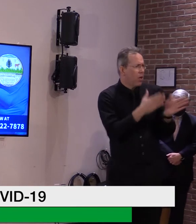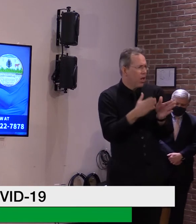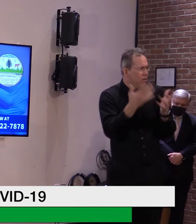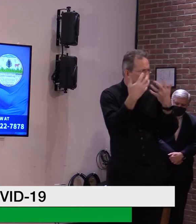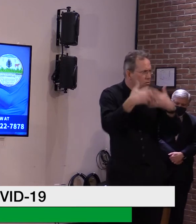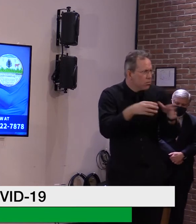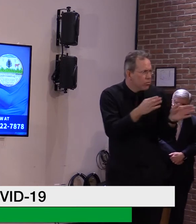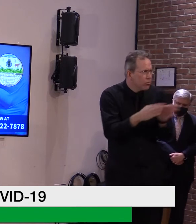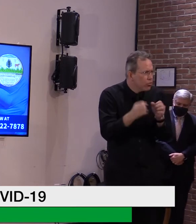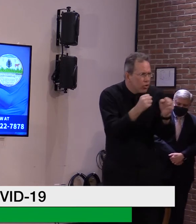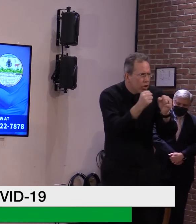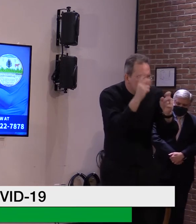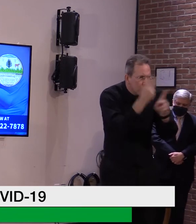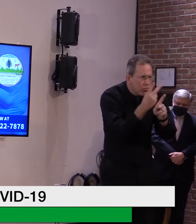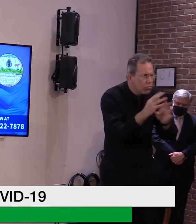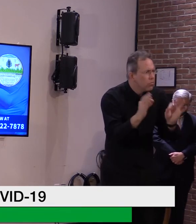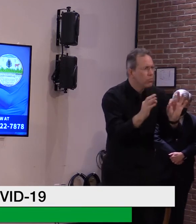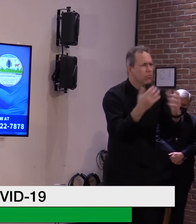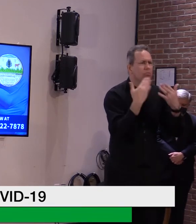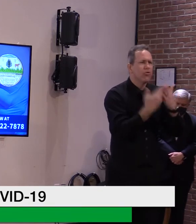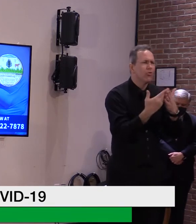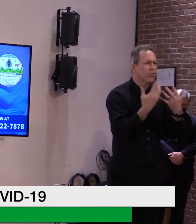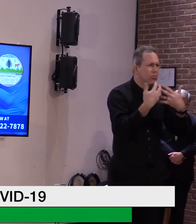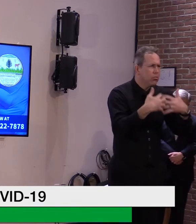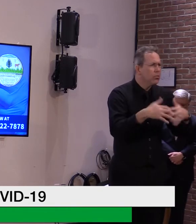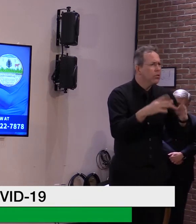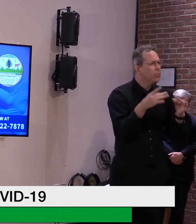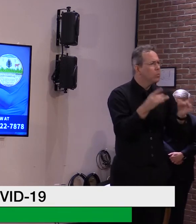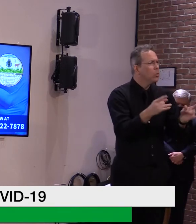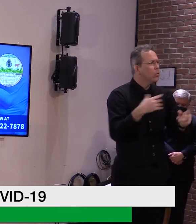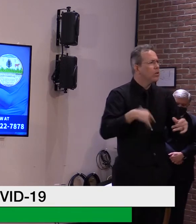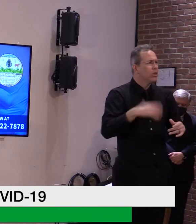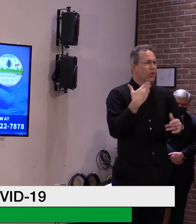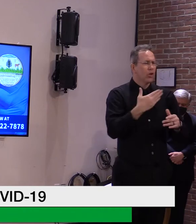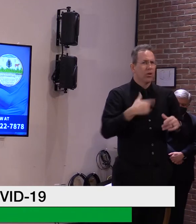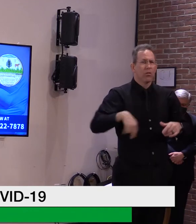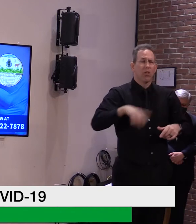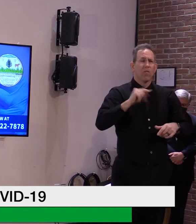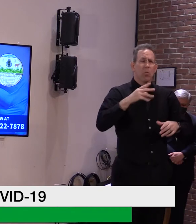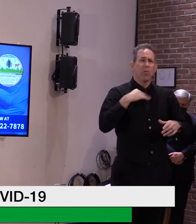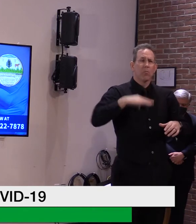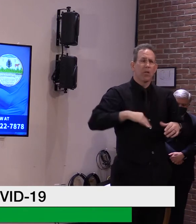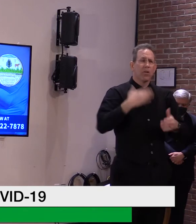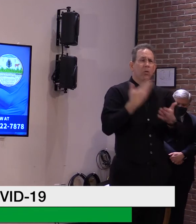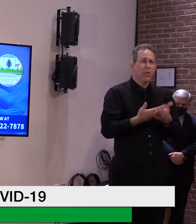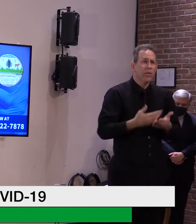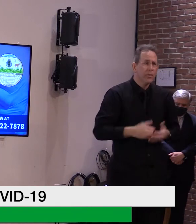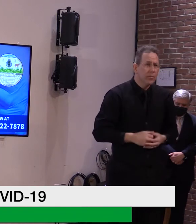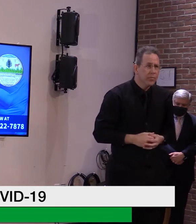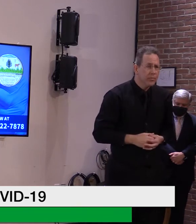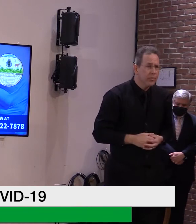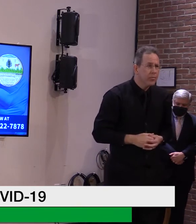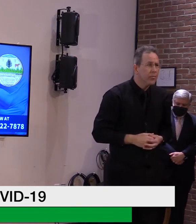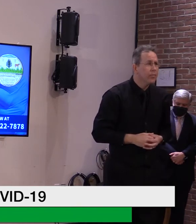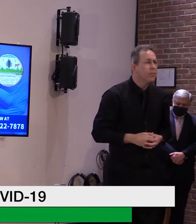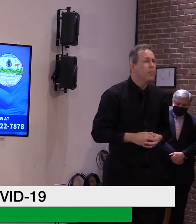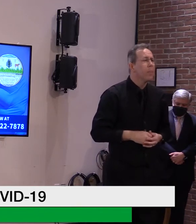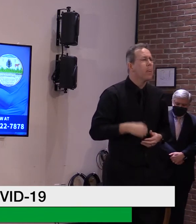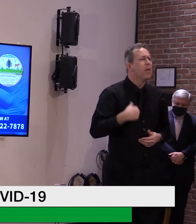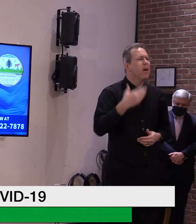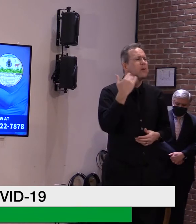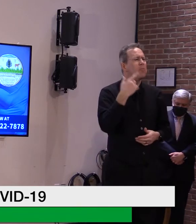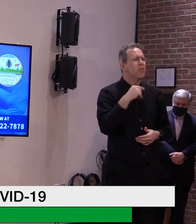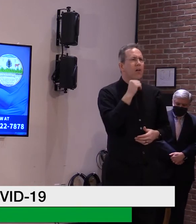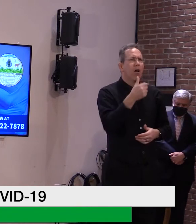will be beneficial to the state. And we'll continue to see, um, no, you know, no escalation maybe of the, uh, the